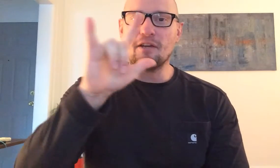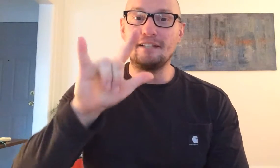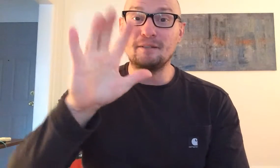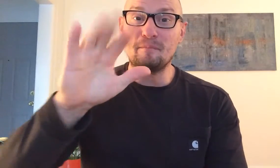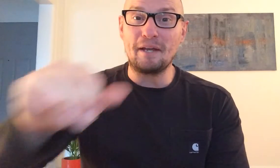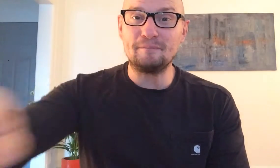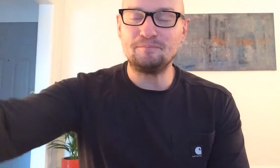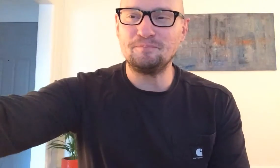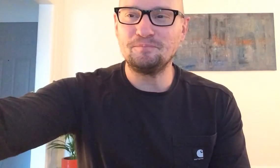you guys bye you